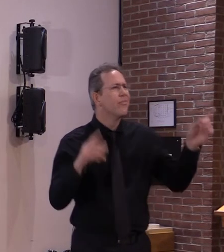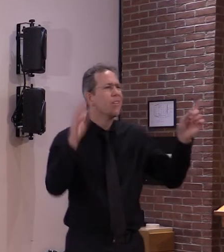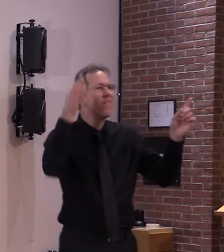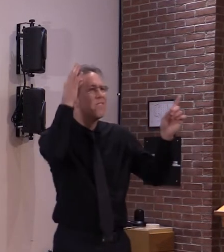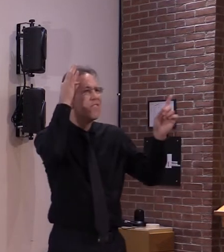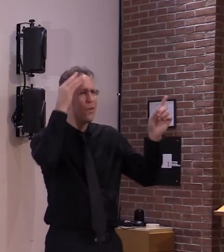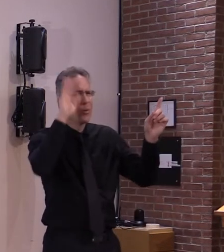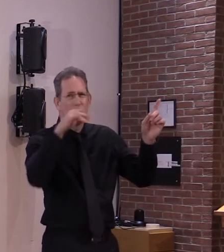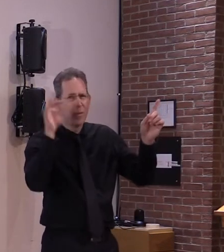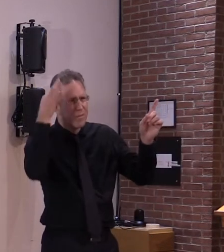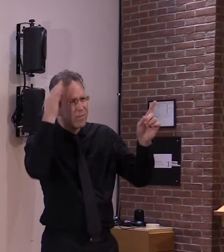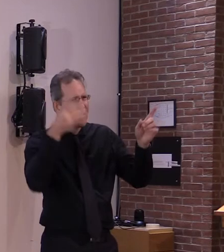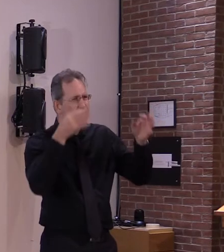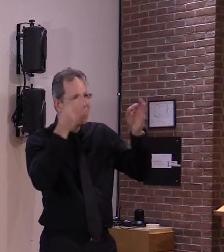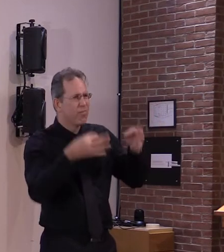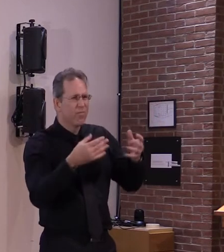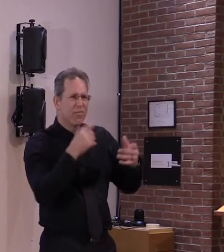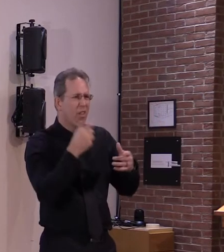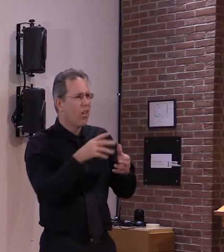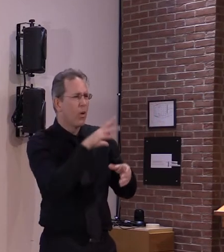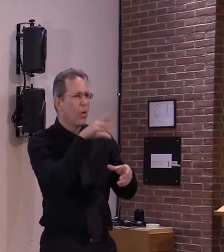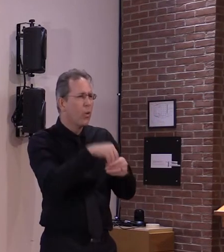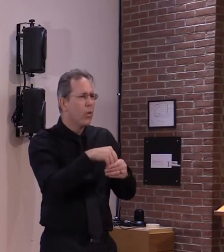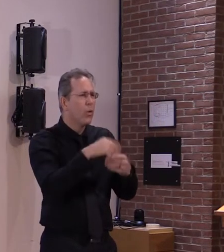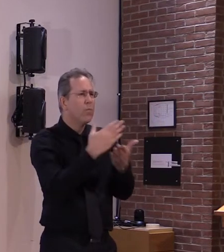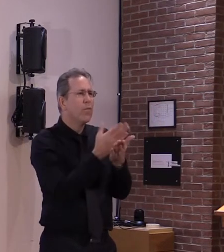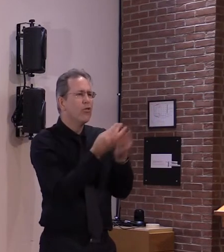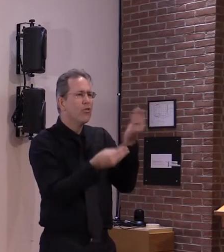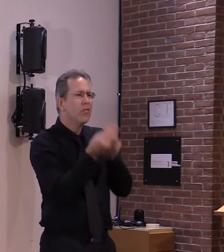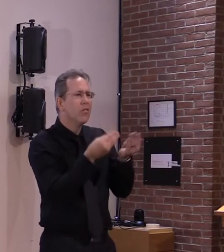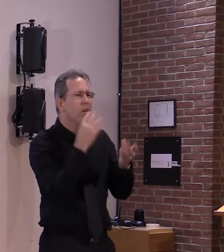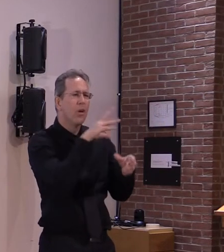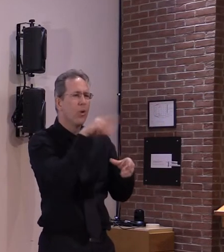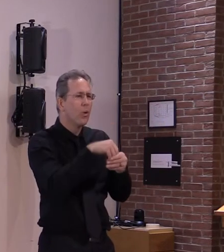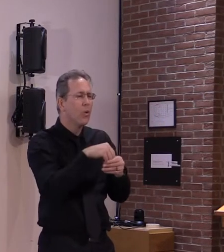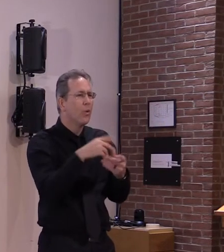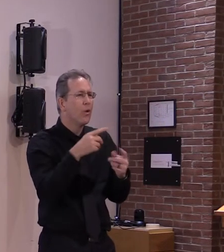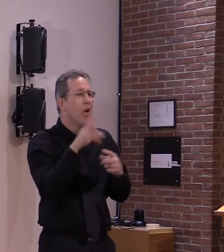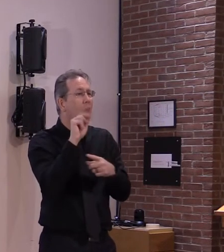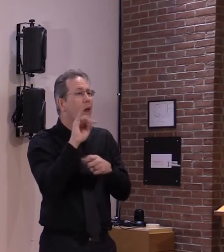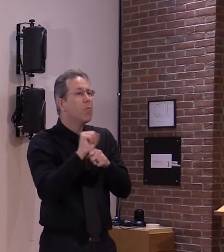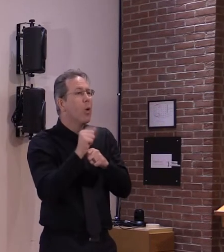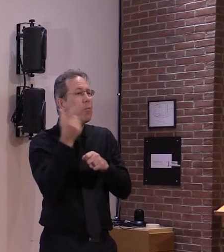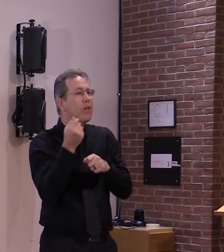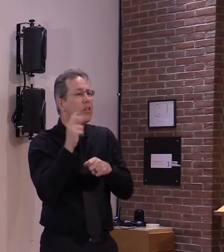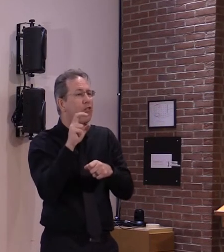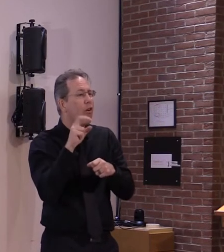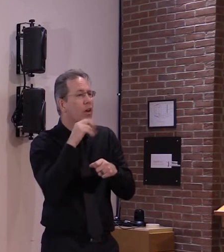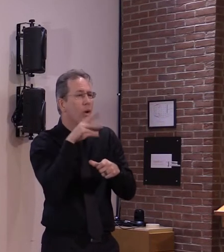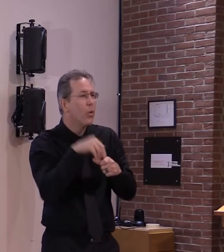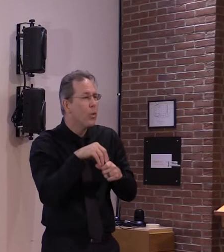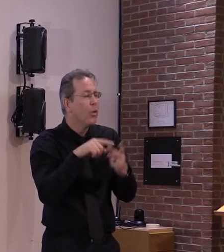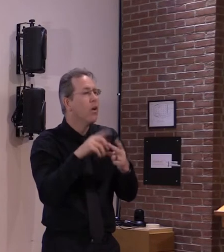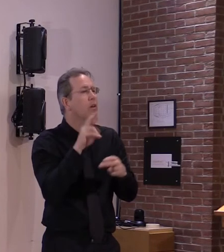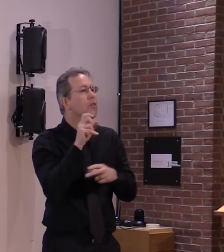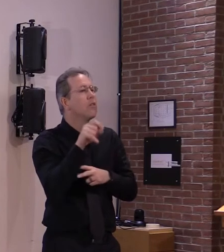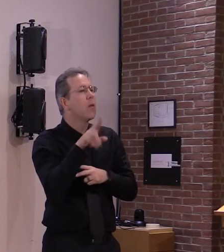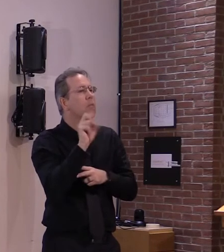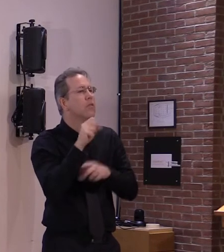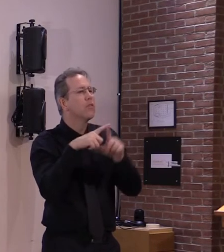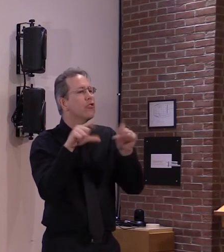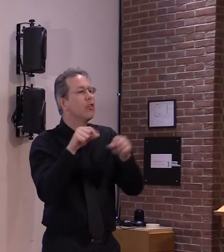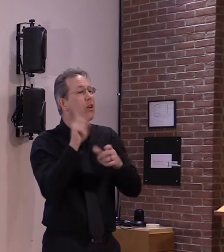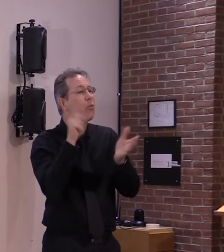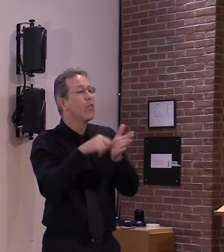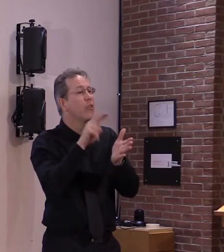but i'm wondering uh first of all get your reaction to both of those things and also uh the letter you said over the